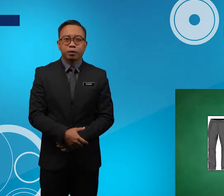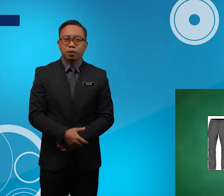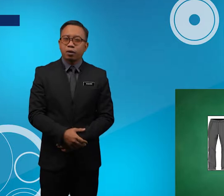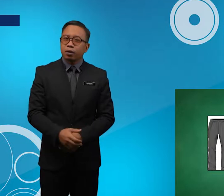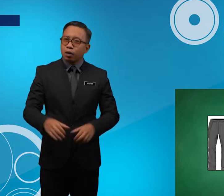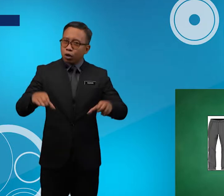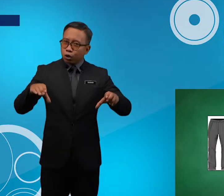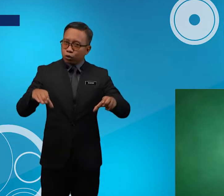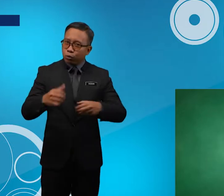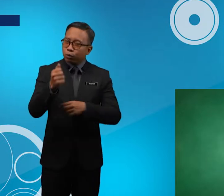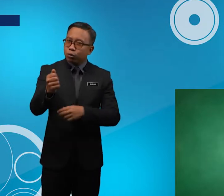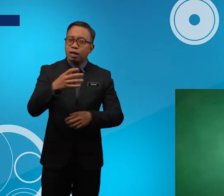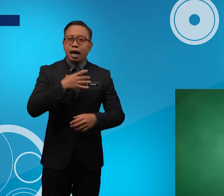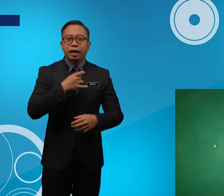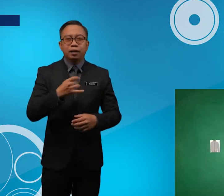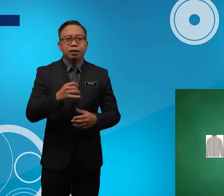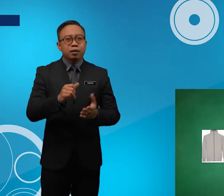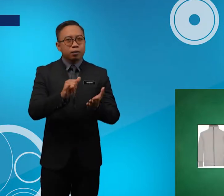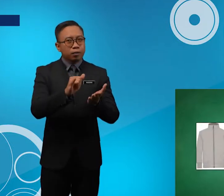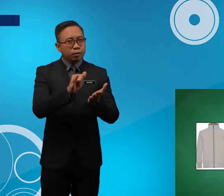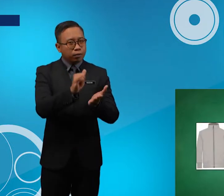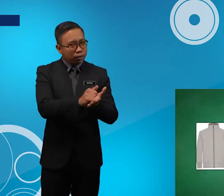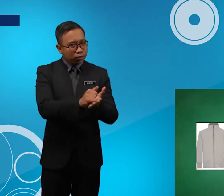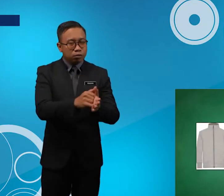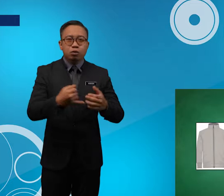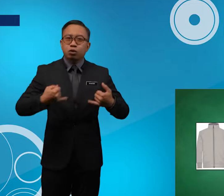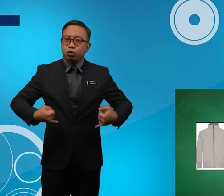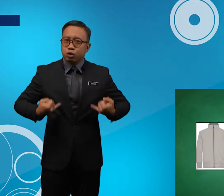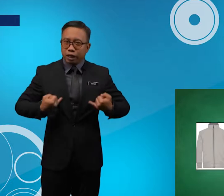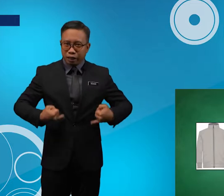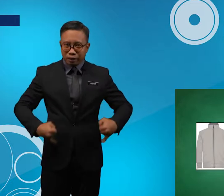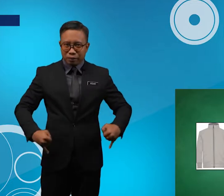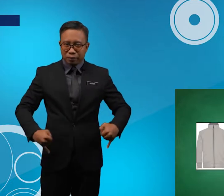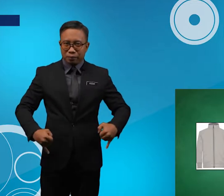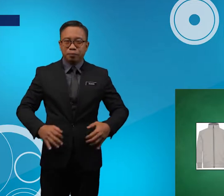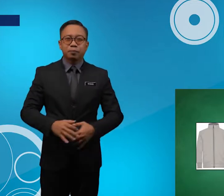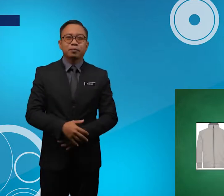Do You Like This Jacket Yes